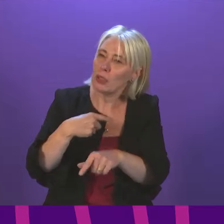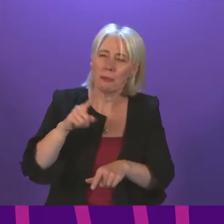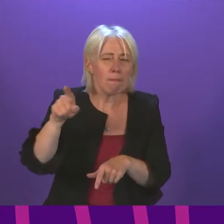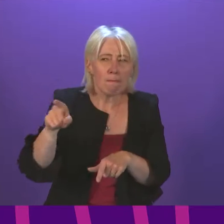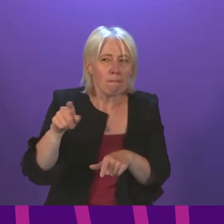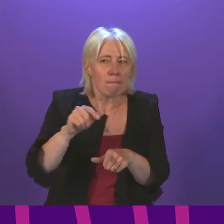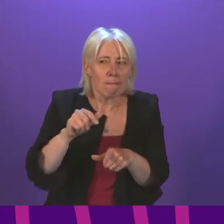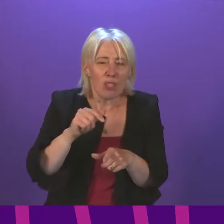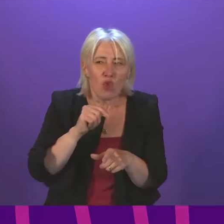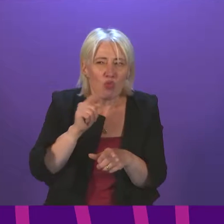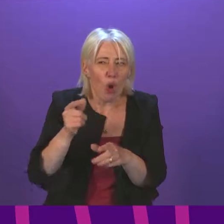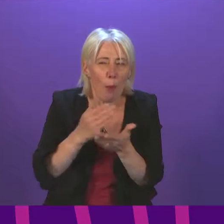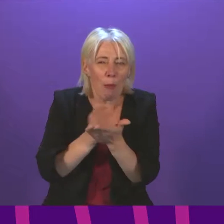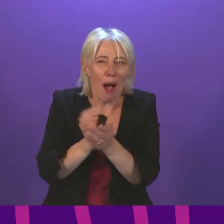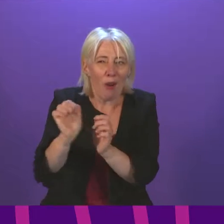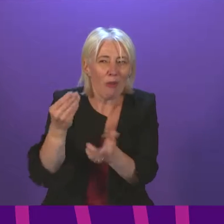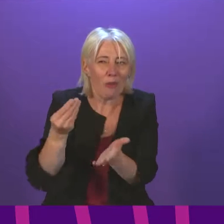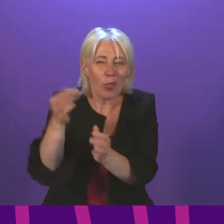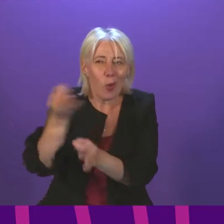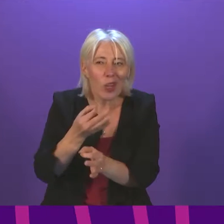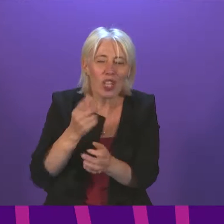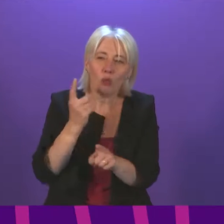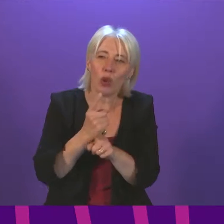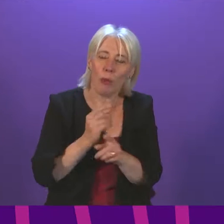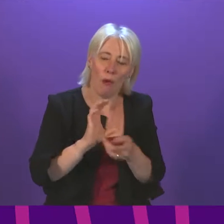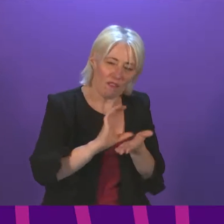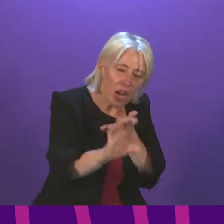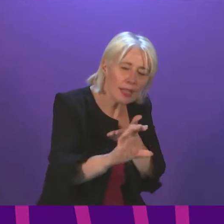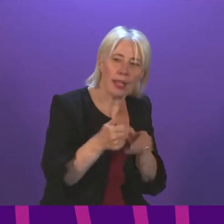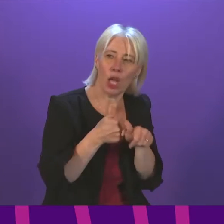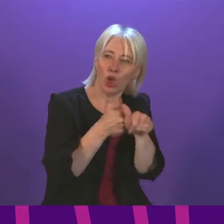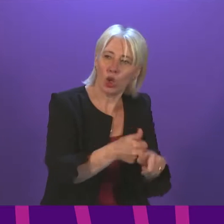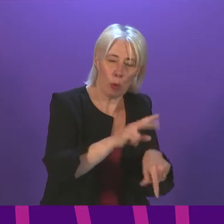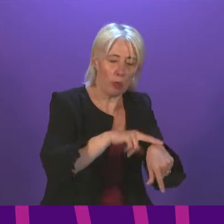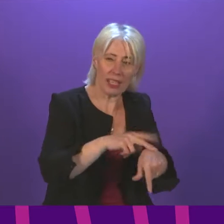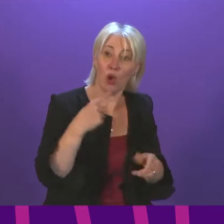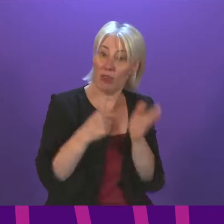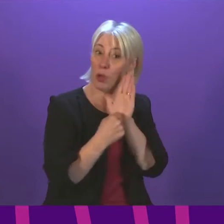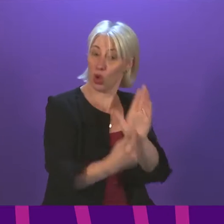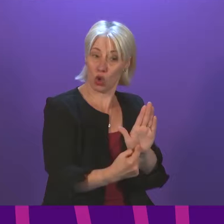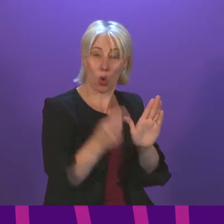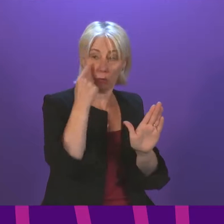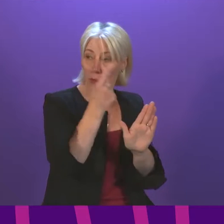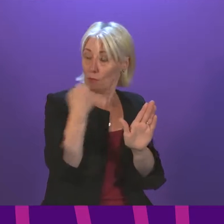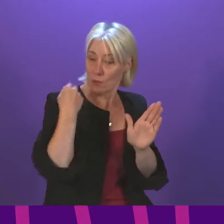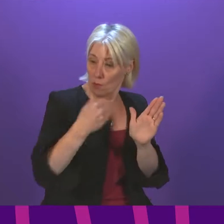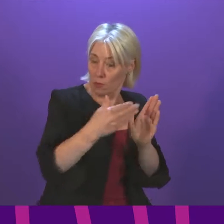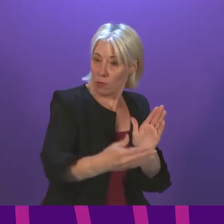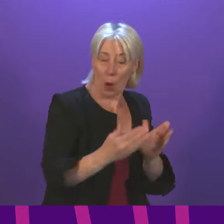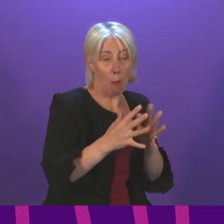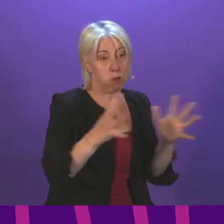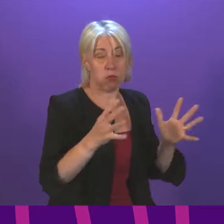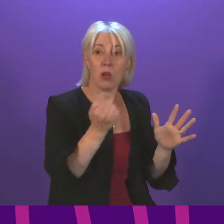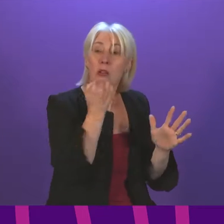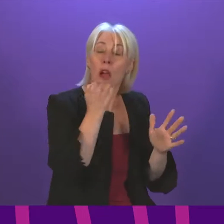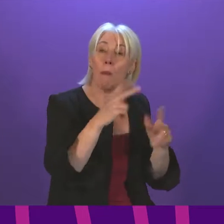before us. The question before us was about the funding and the support for the police. And we have shown that over successive years. We have more police officers here than we do elsewhere.